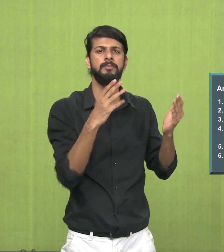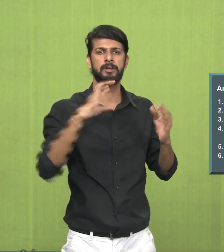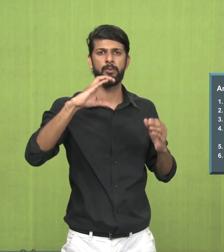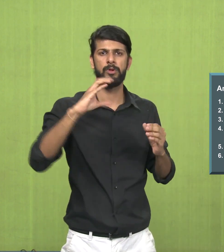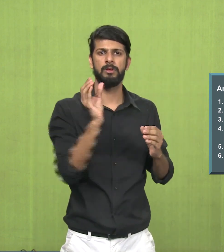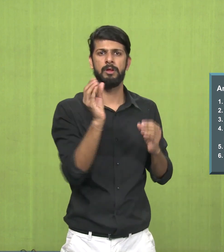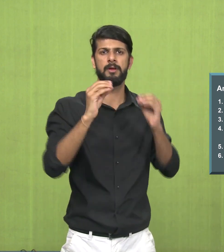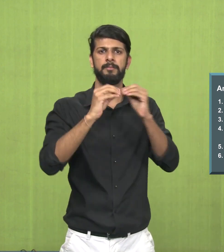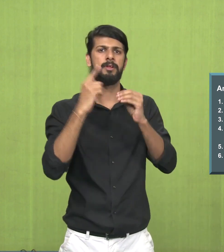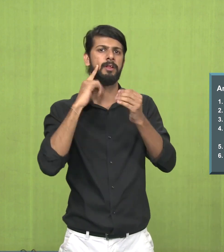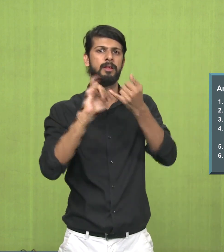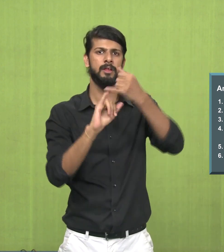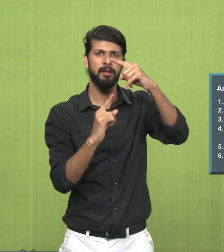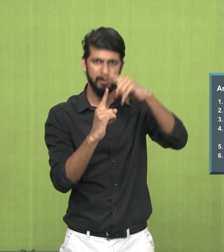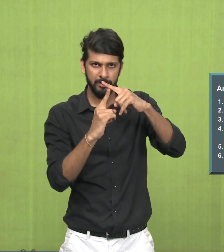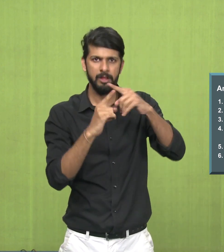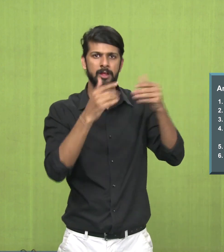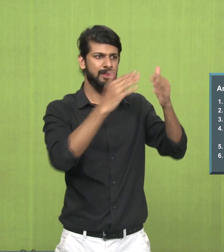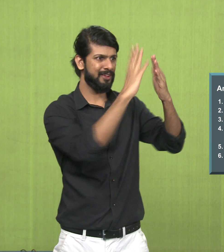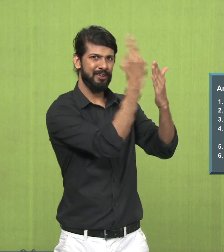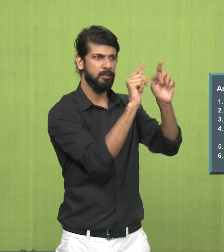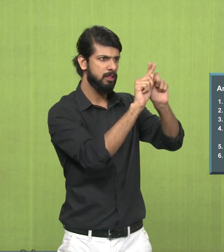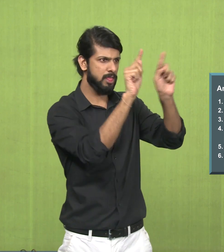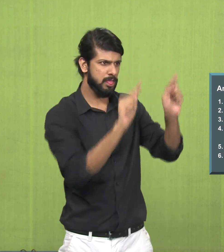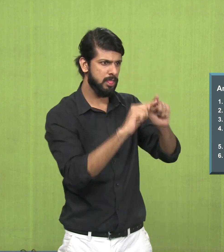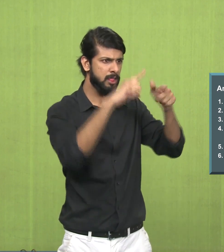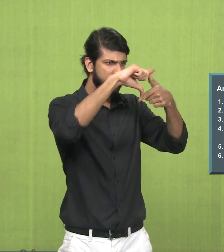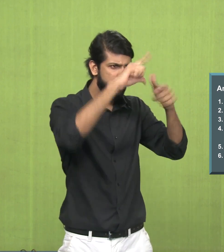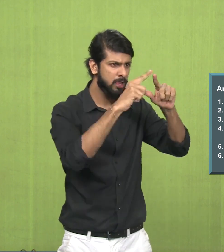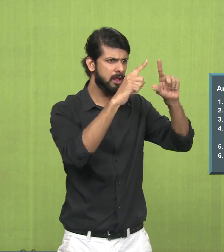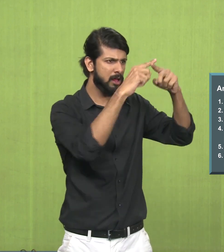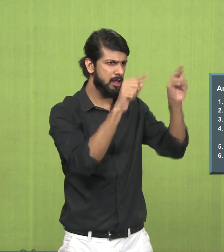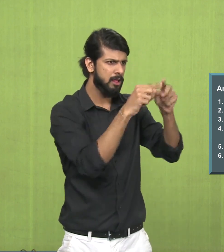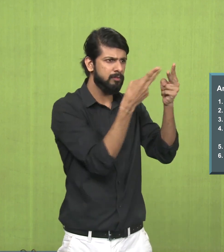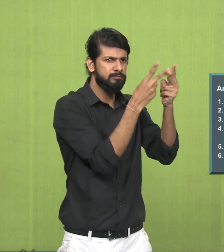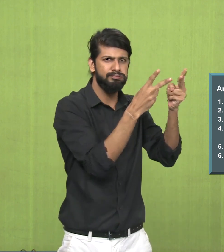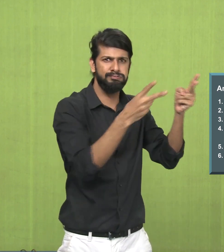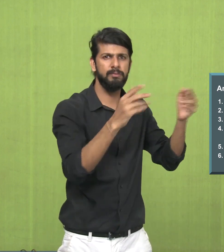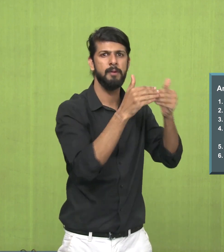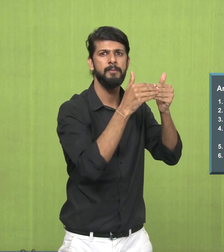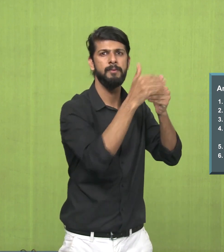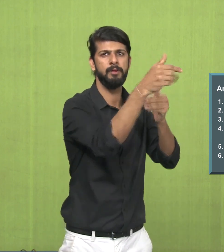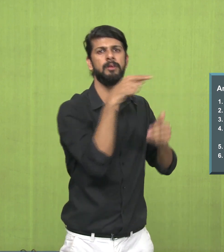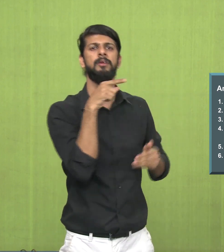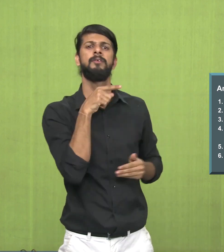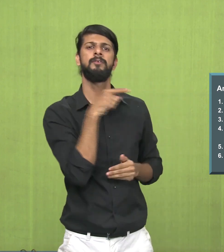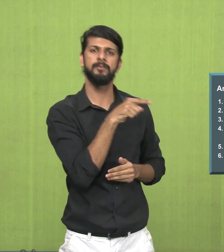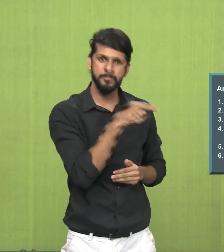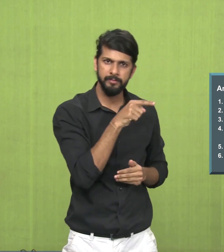Answer number 2, this composition is called a cubist composition where geometric shapes and artwork looks like